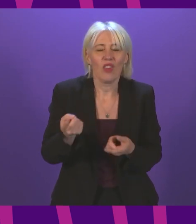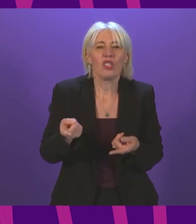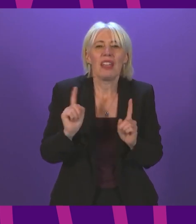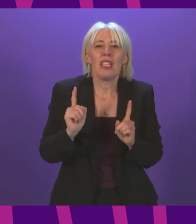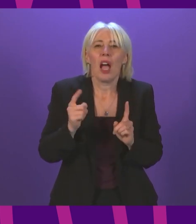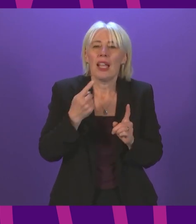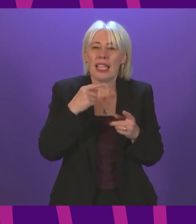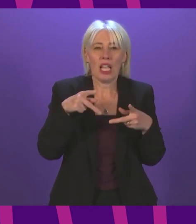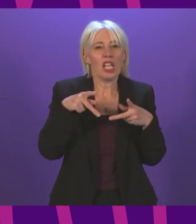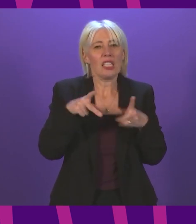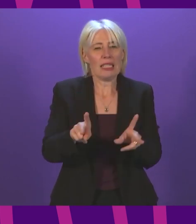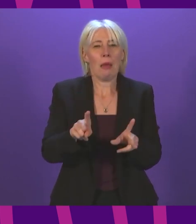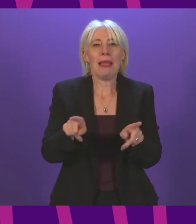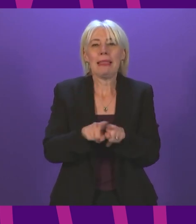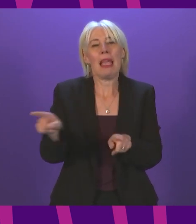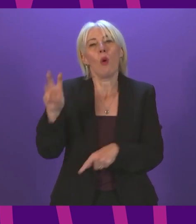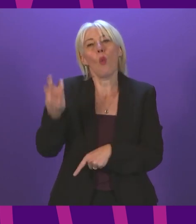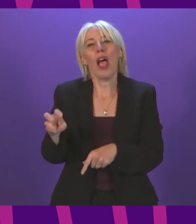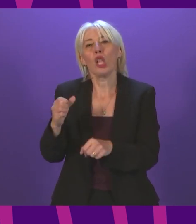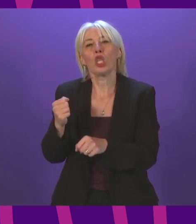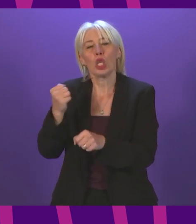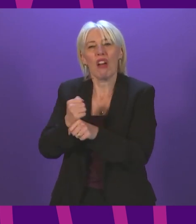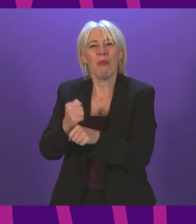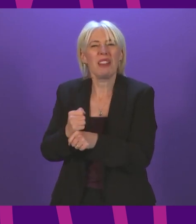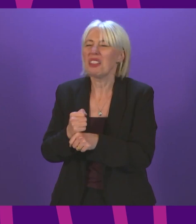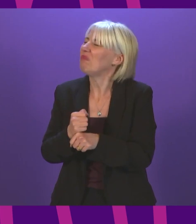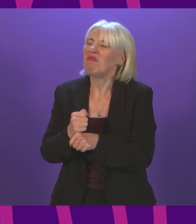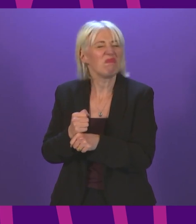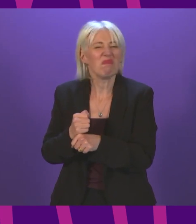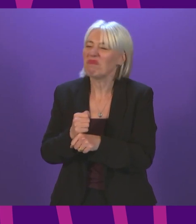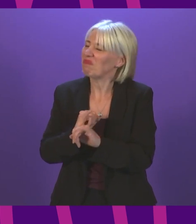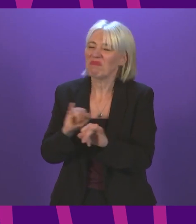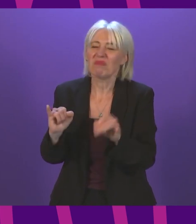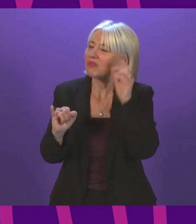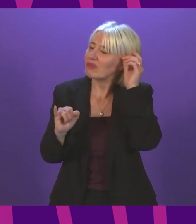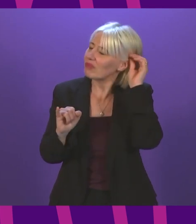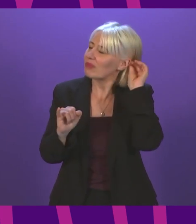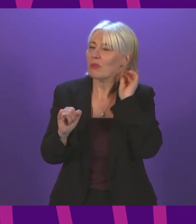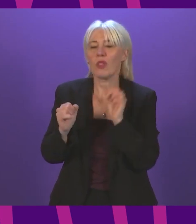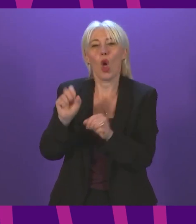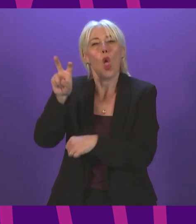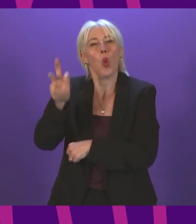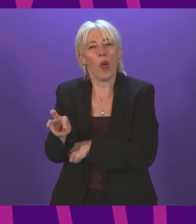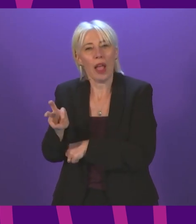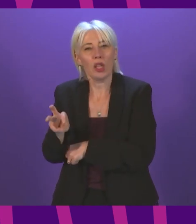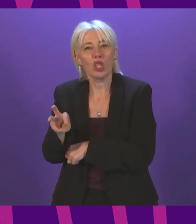same one used by the Welsh Government. That is at best disingenuous. The Welsh scheme is either